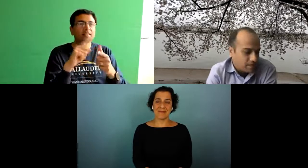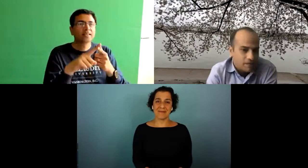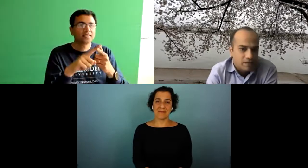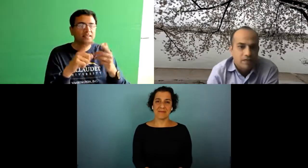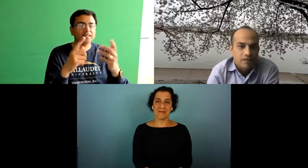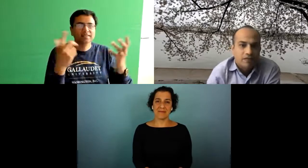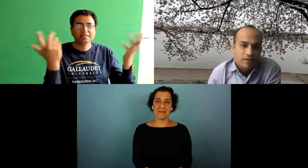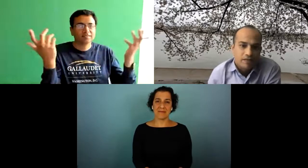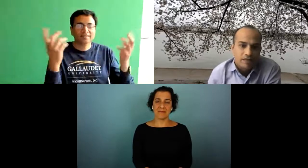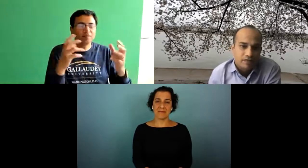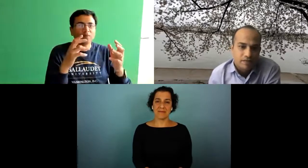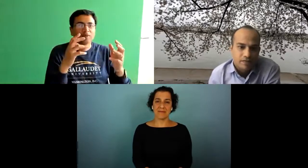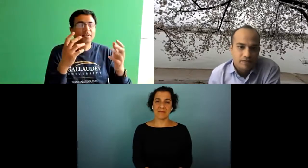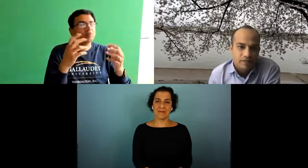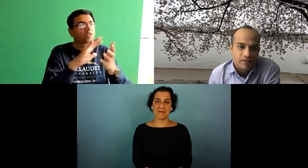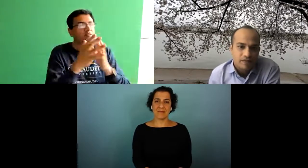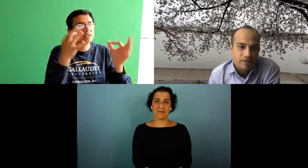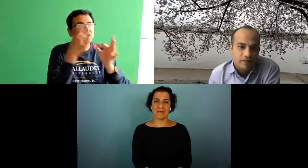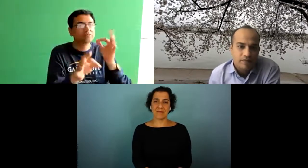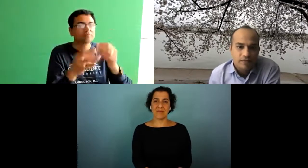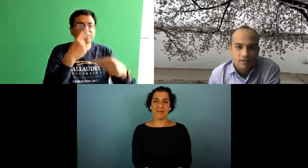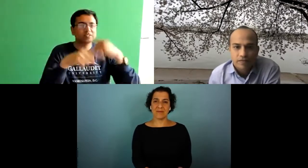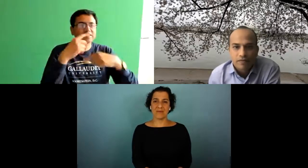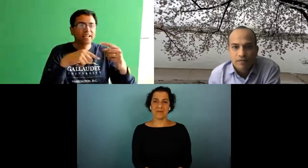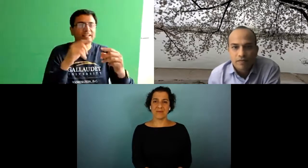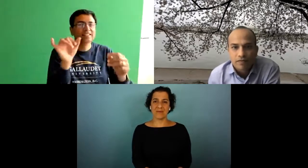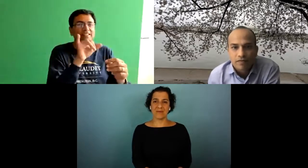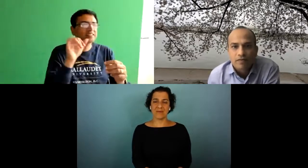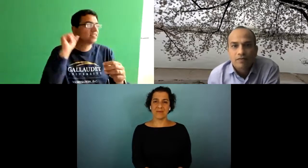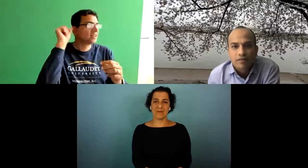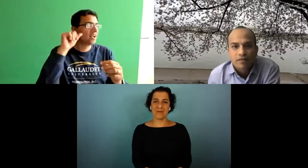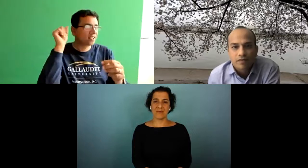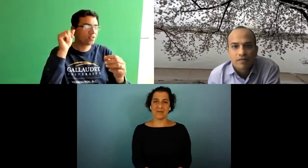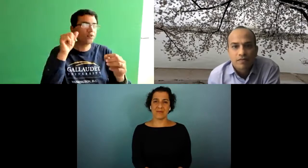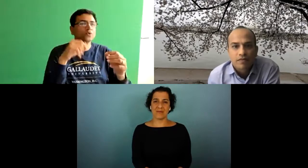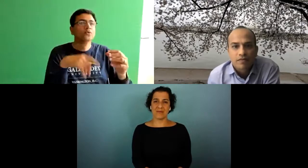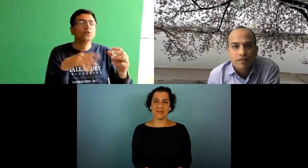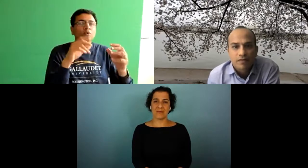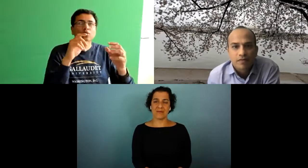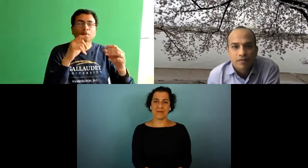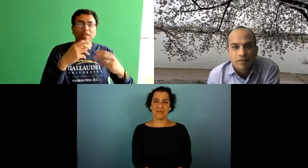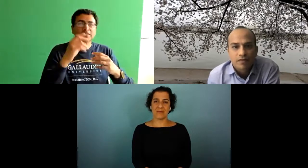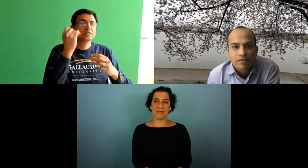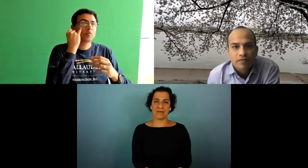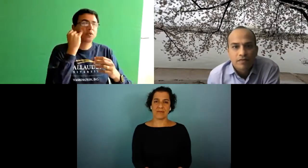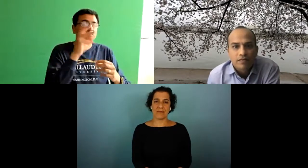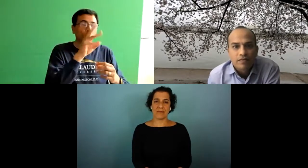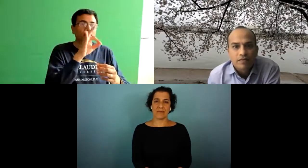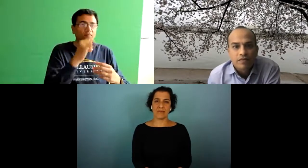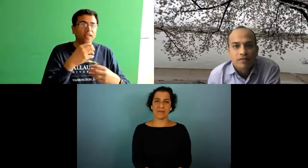need for the front facing camera and holding your um your iphone then